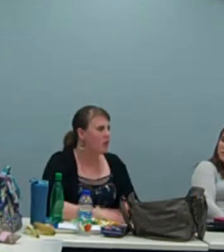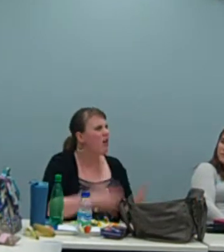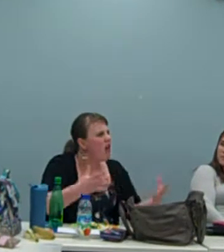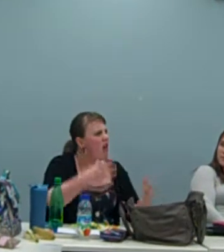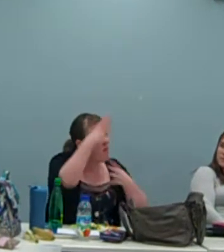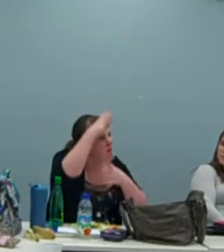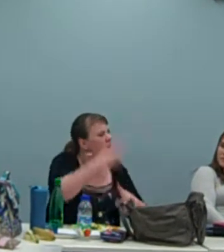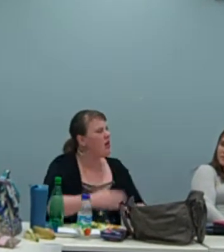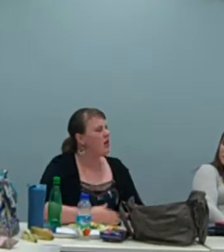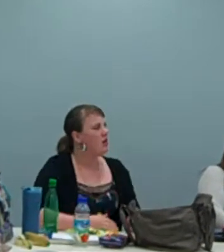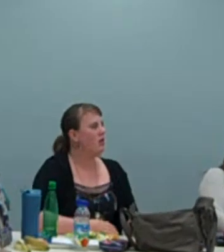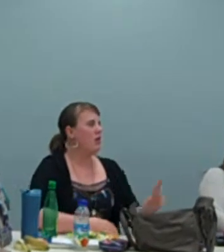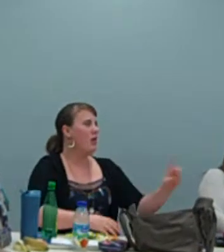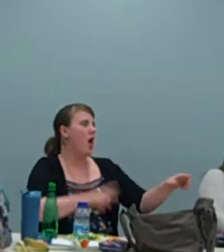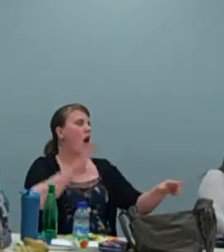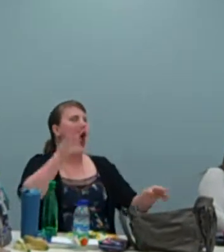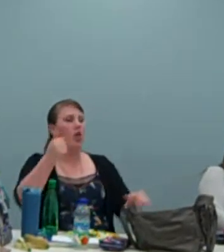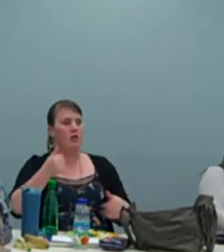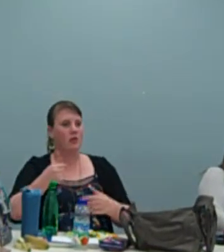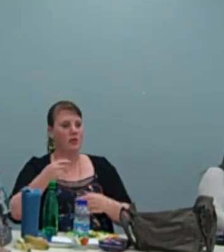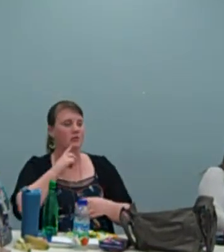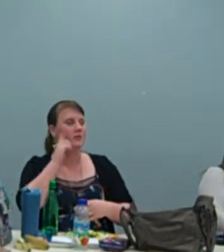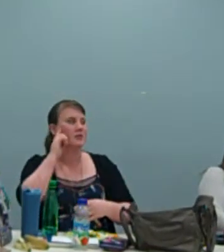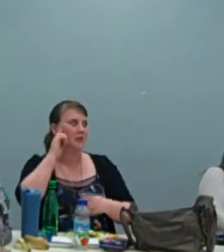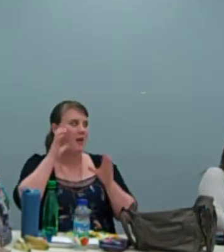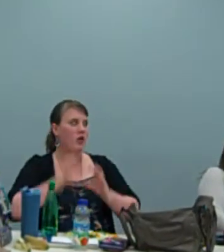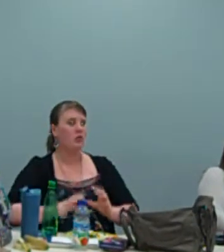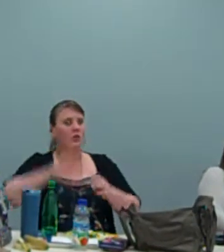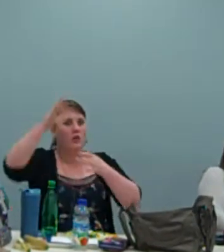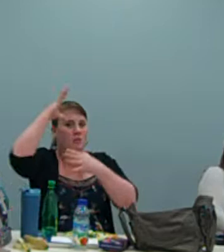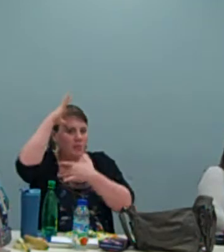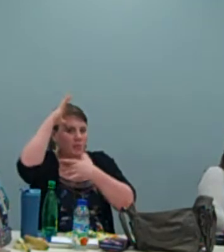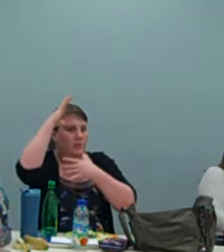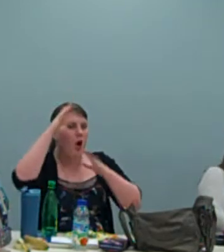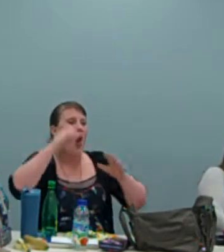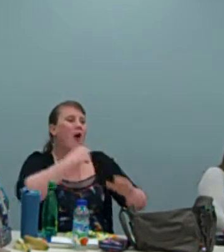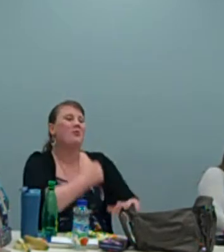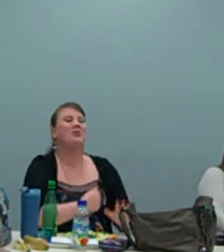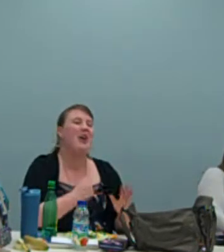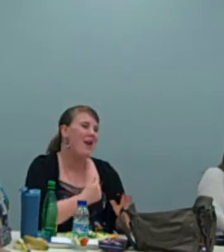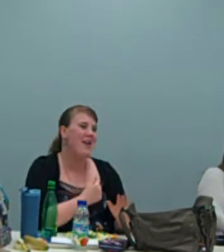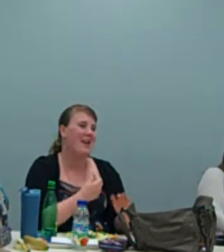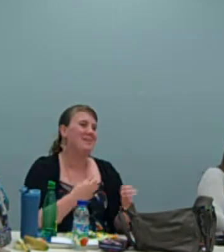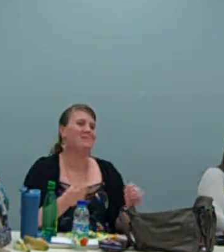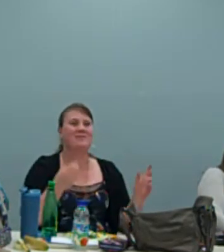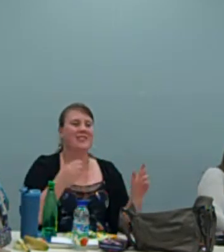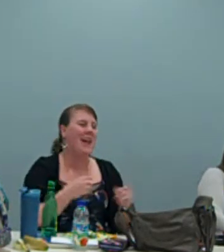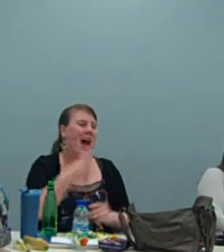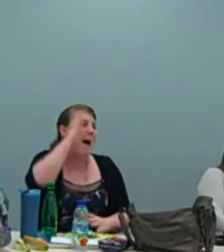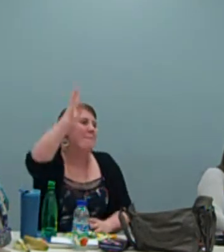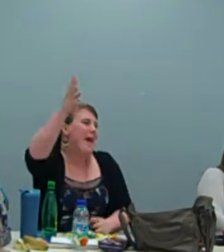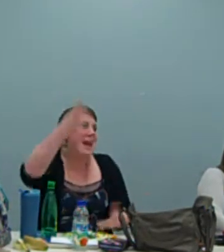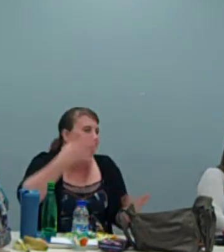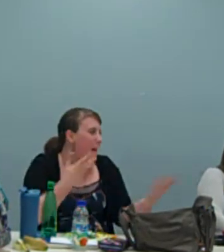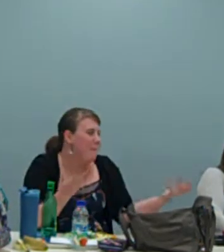haven't seen. And then you try to figure out what they say, and you've never seen that sign before,